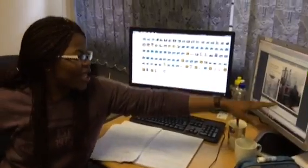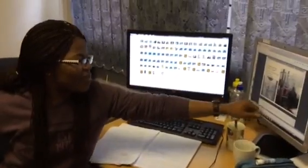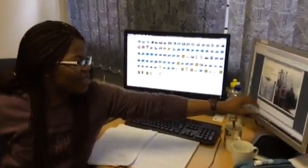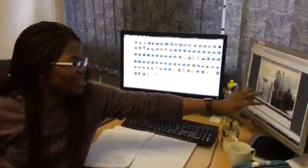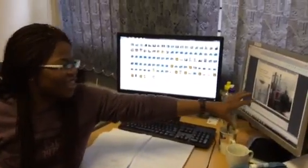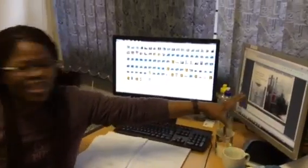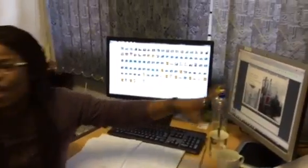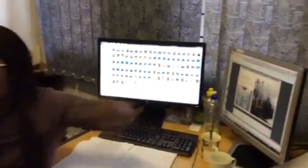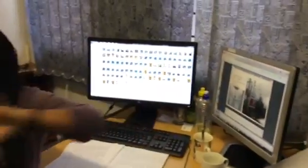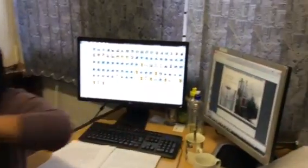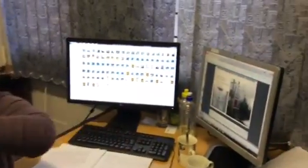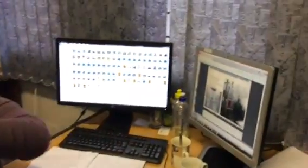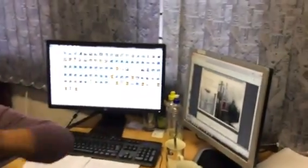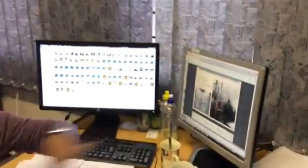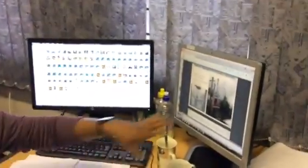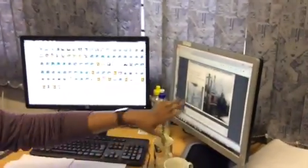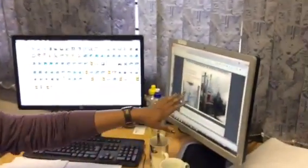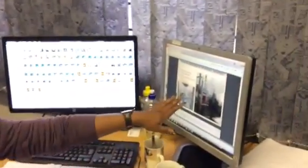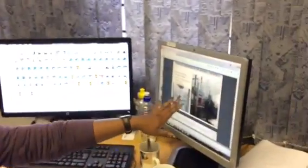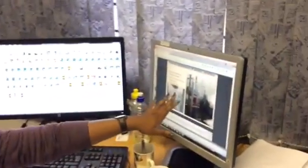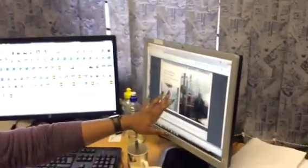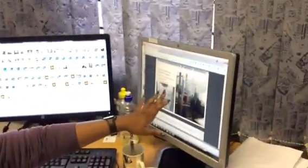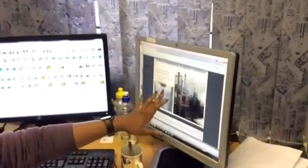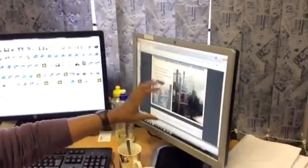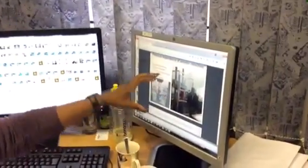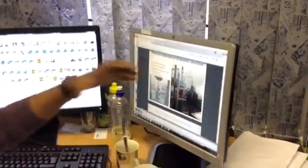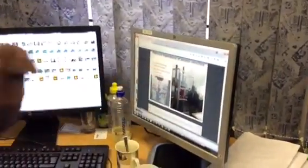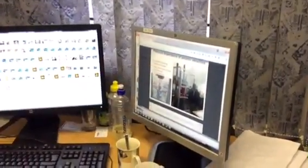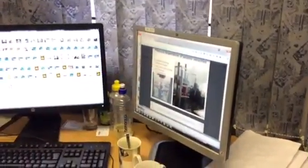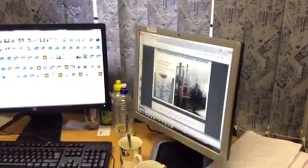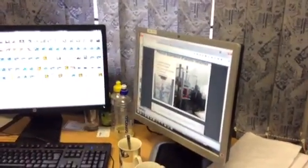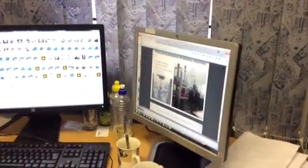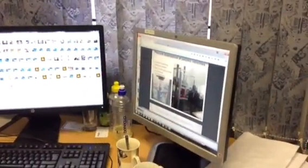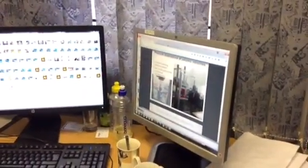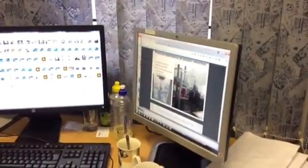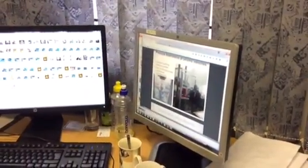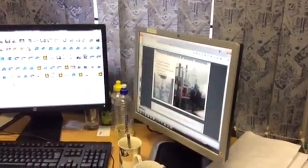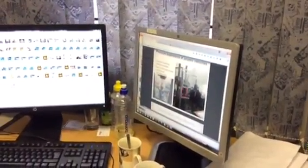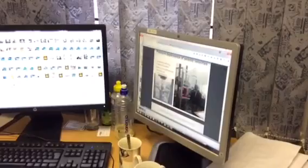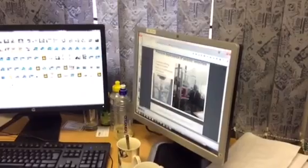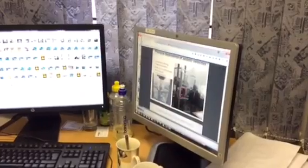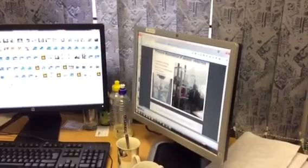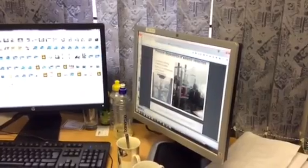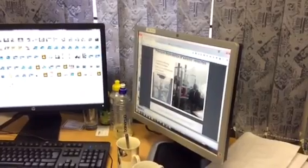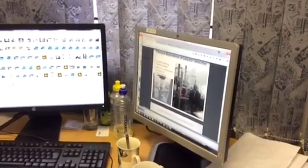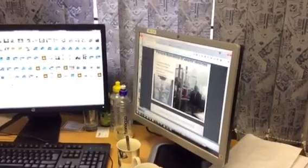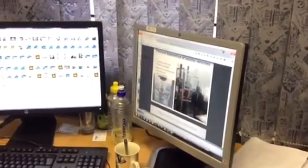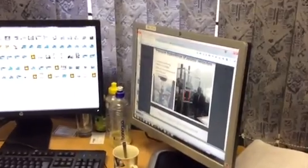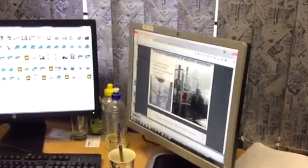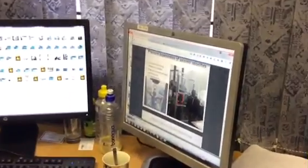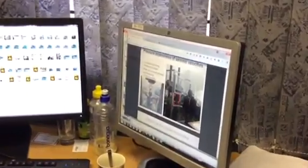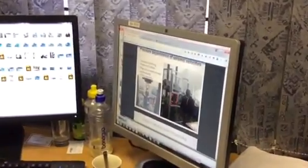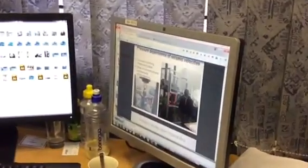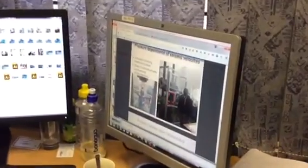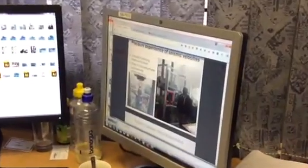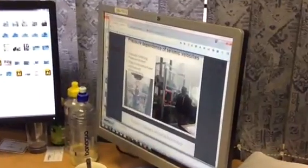what happens is I put my core sample in here I apply pressure um in this direction and